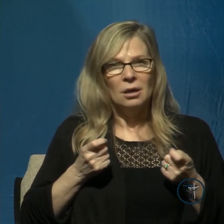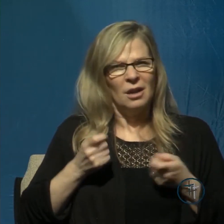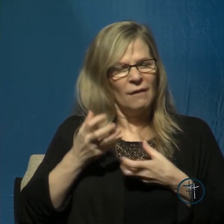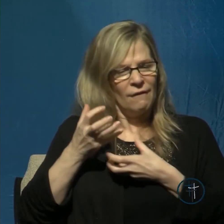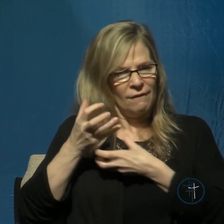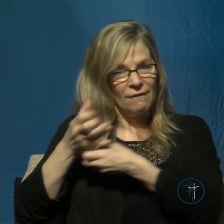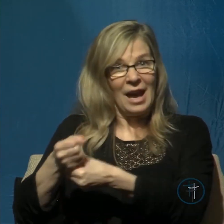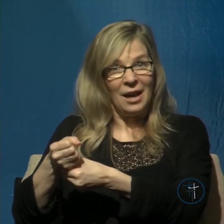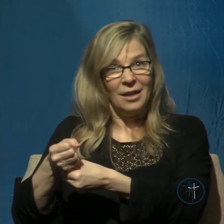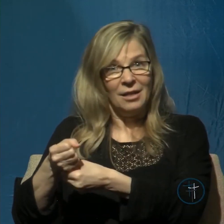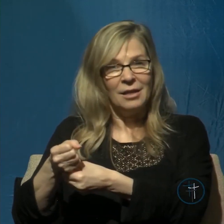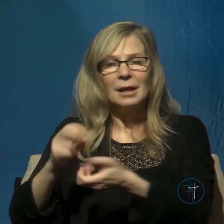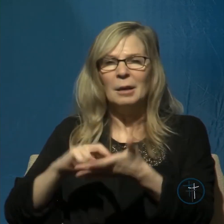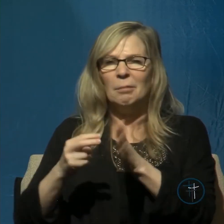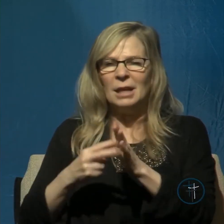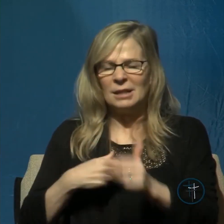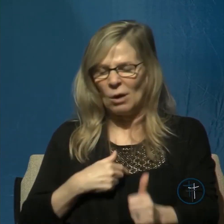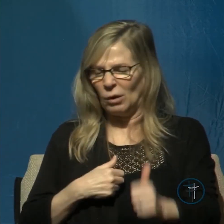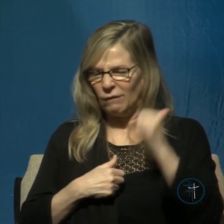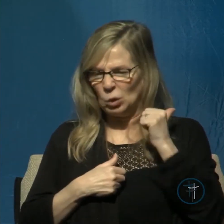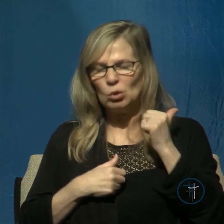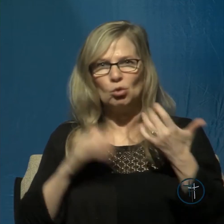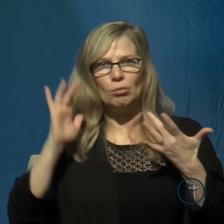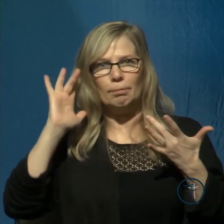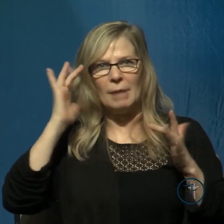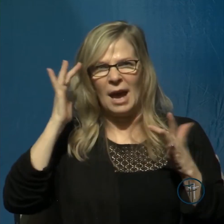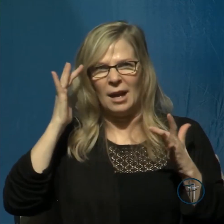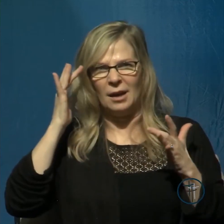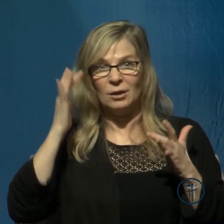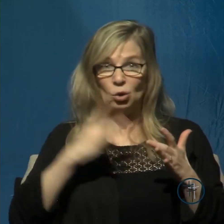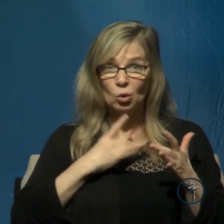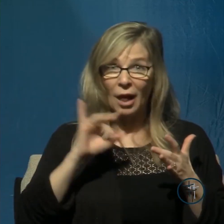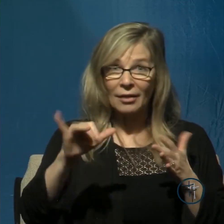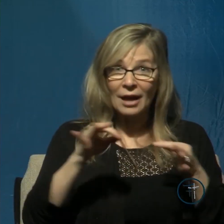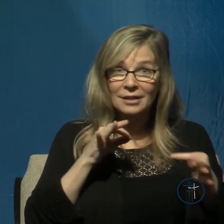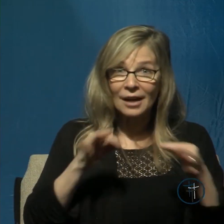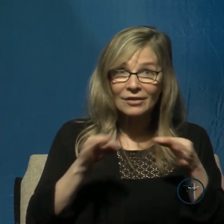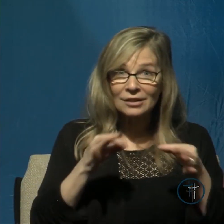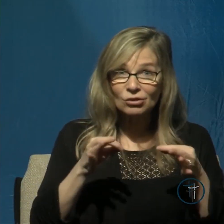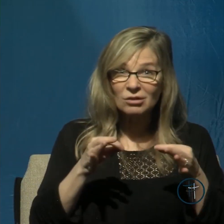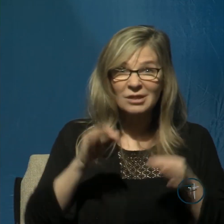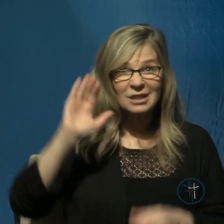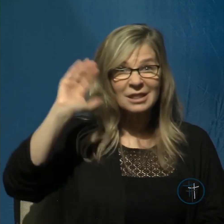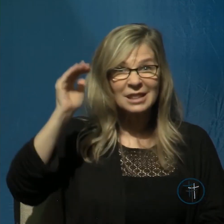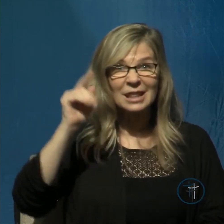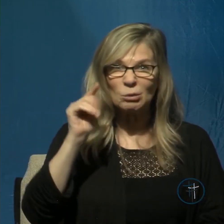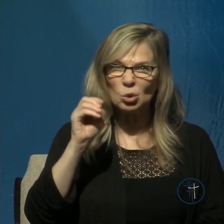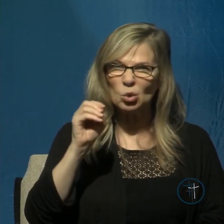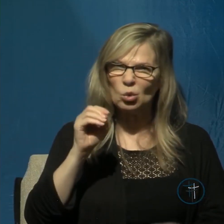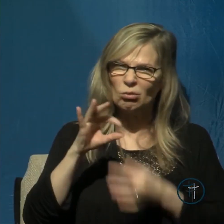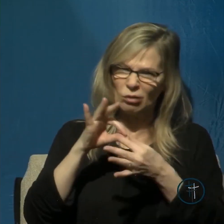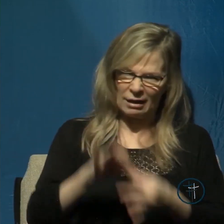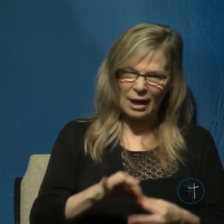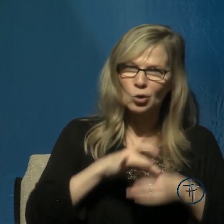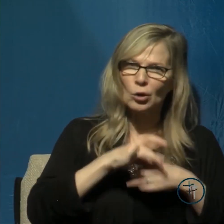panic do you like that sort of definition of faith does that seem to be too earthly and not sufficiently spiritual